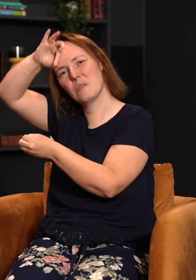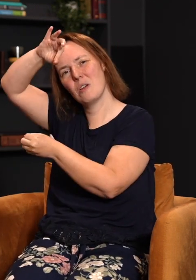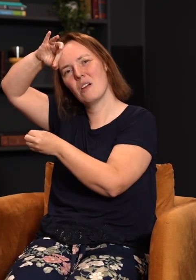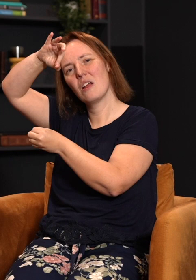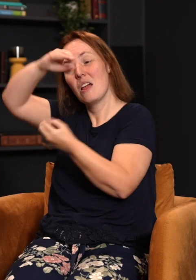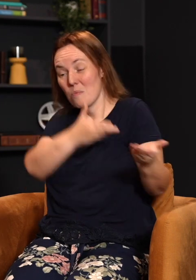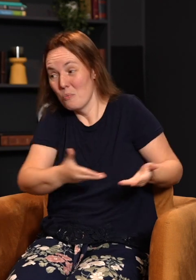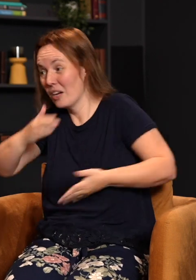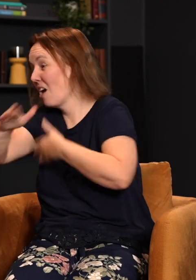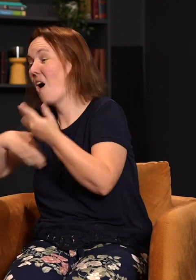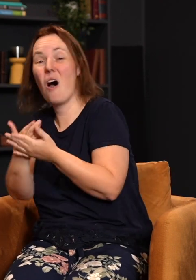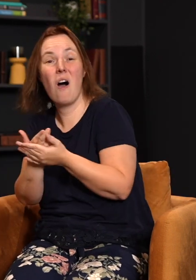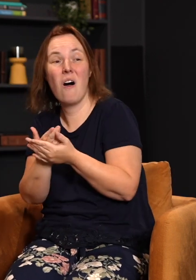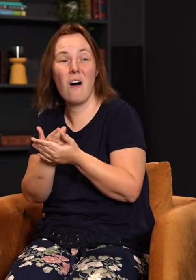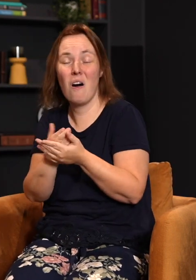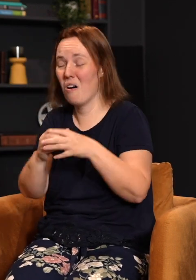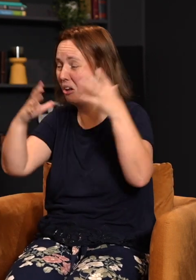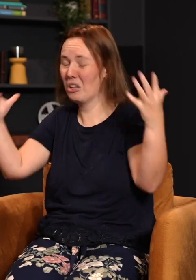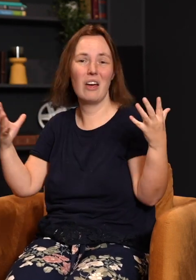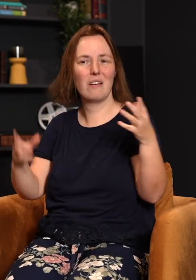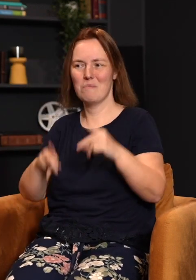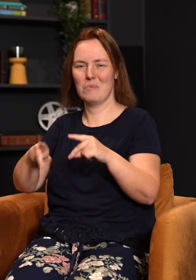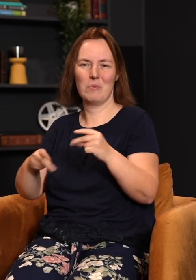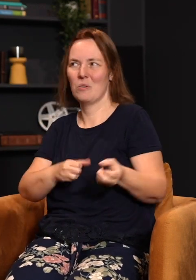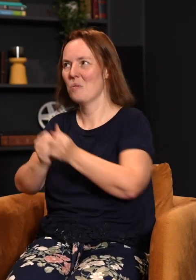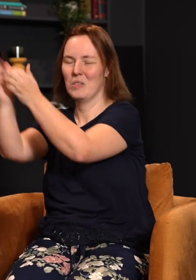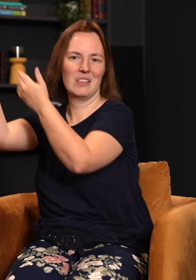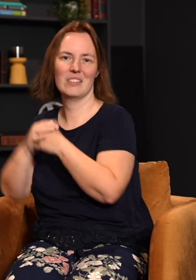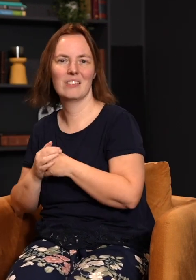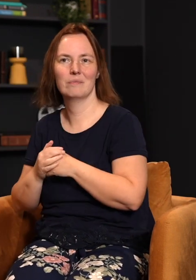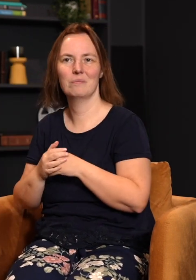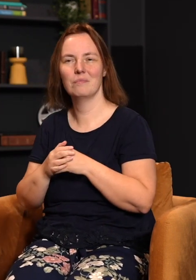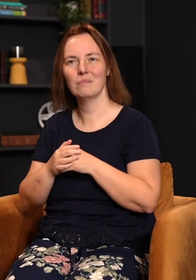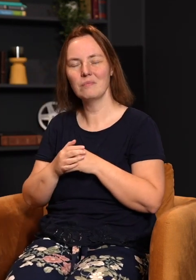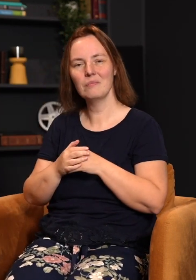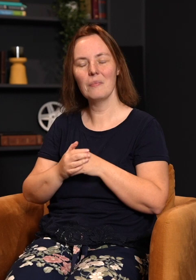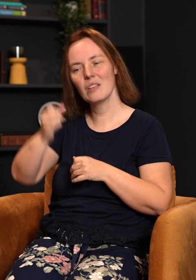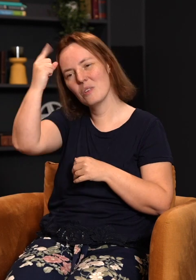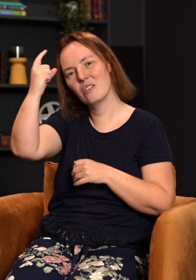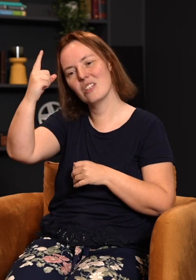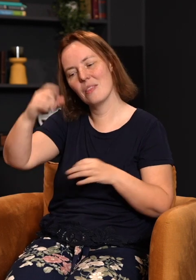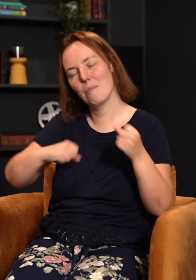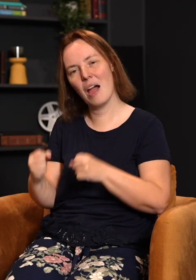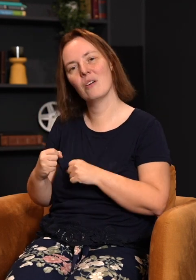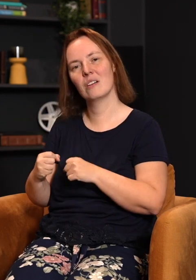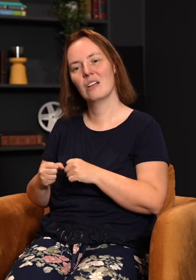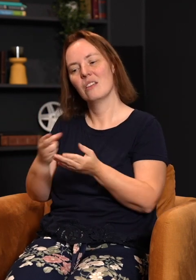in bringing a whole bunch of people with us. We get to have an abundant entrance into the kingdom of God because we understand the